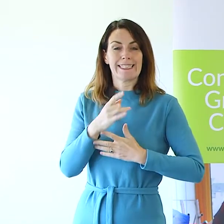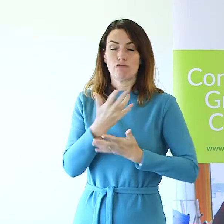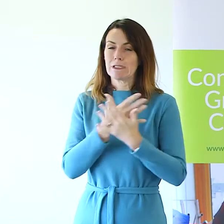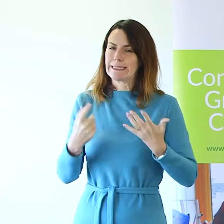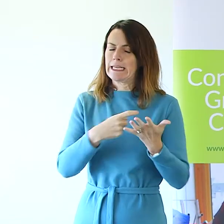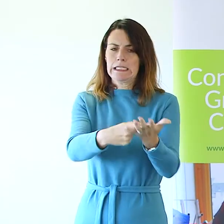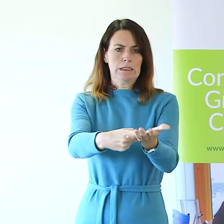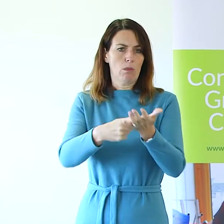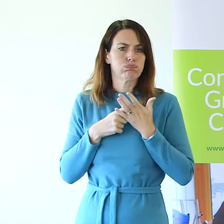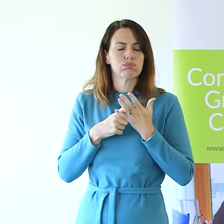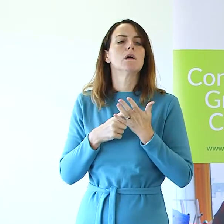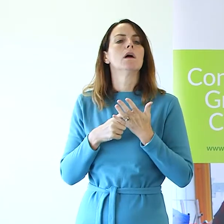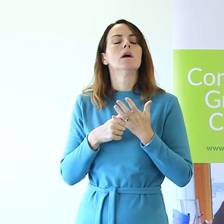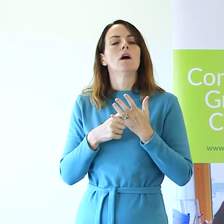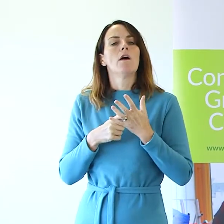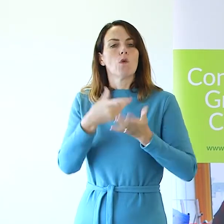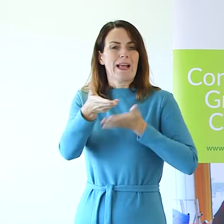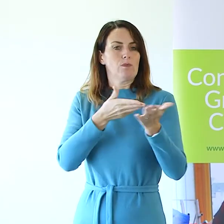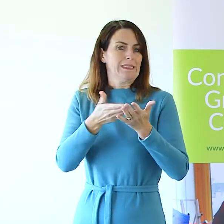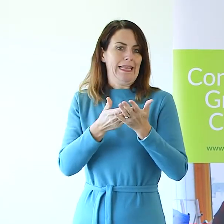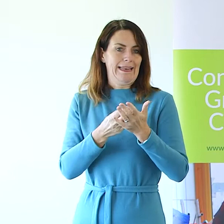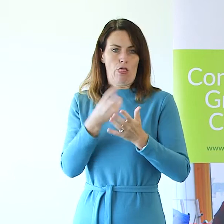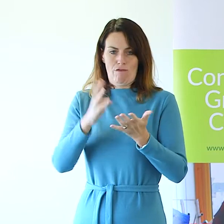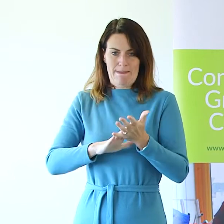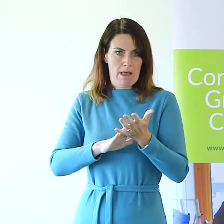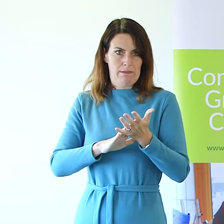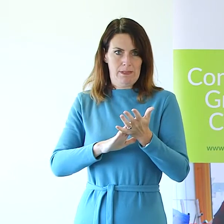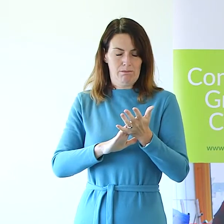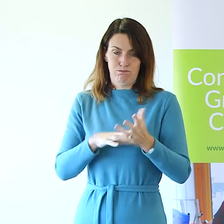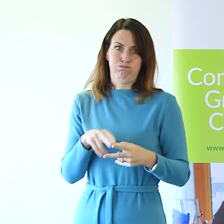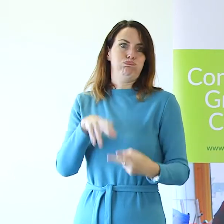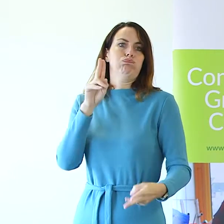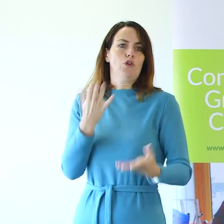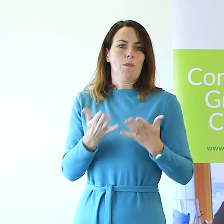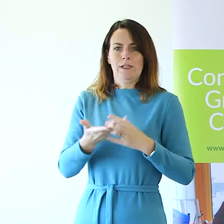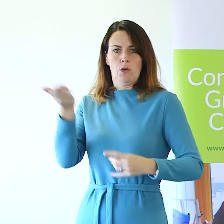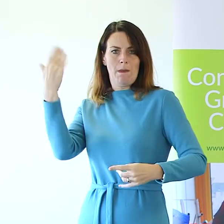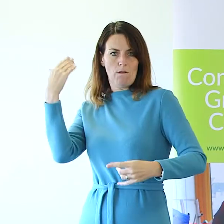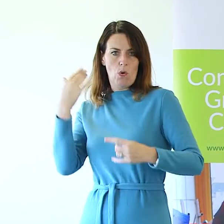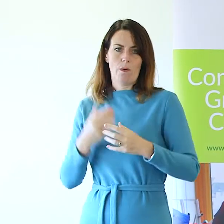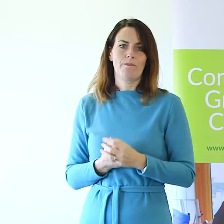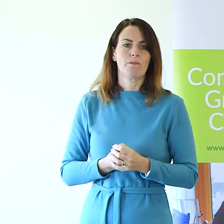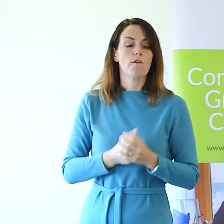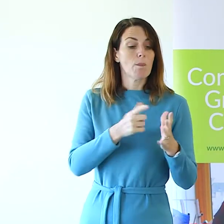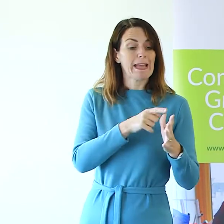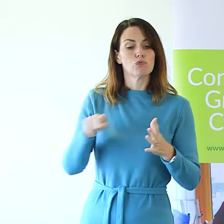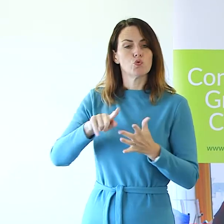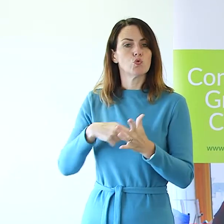counselling they have ever had in a three-month period, between April 2020 and June 2020.